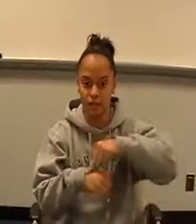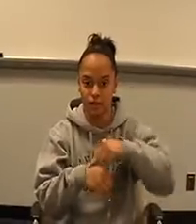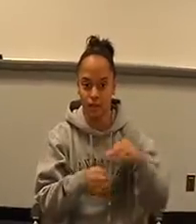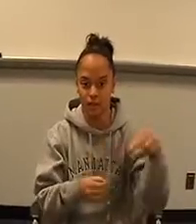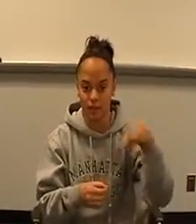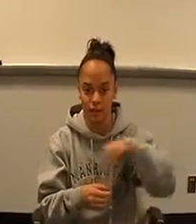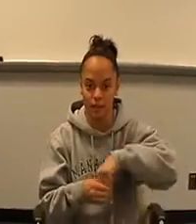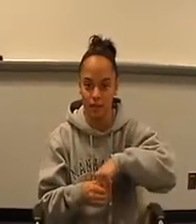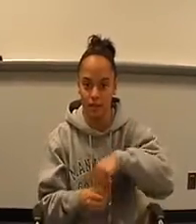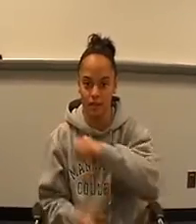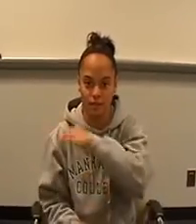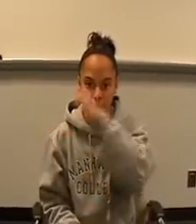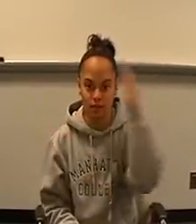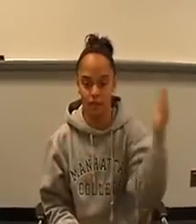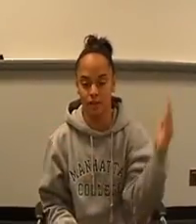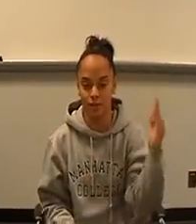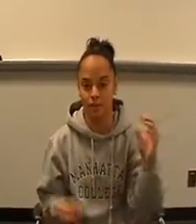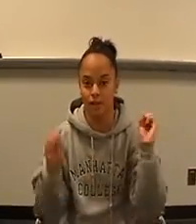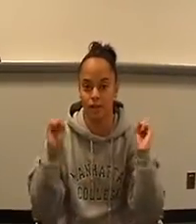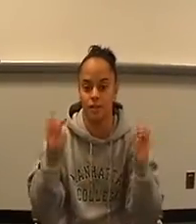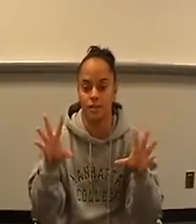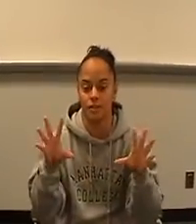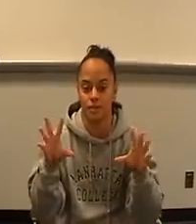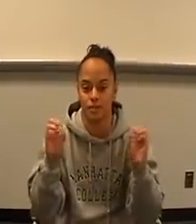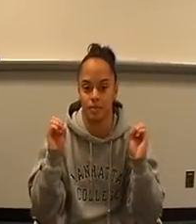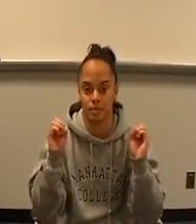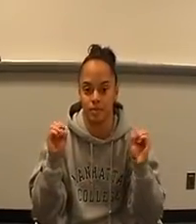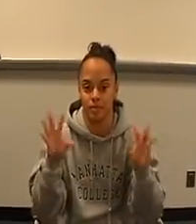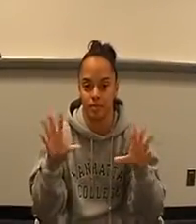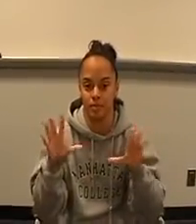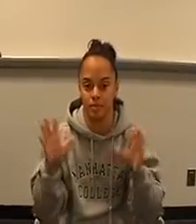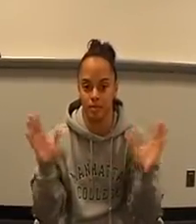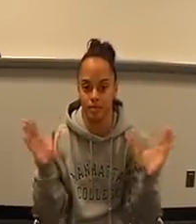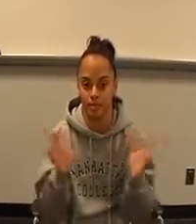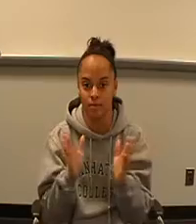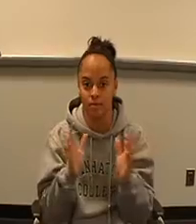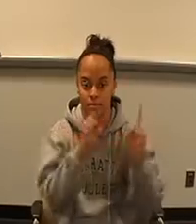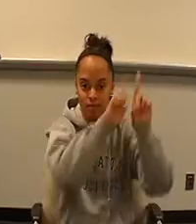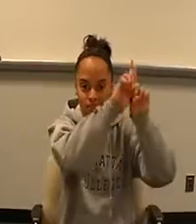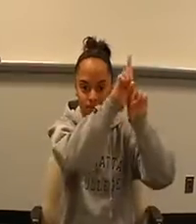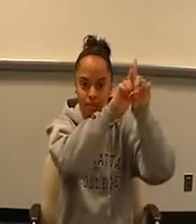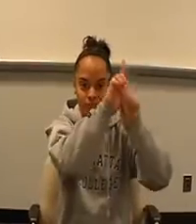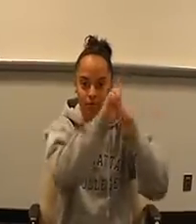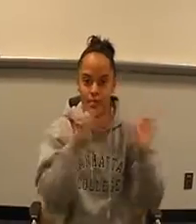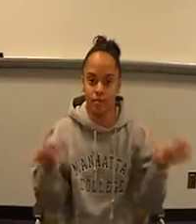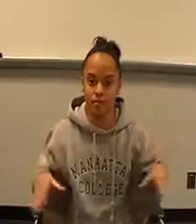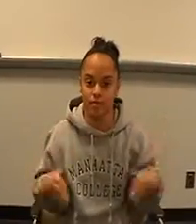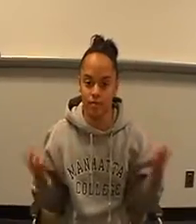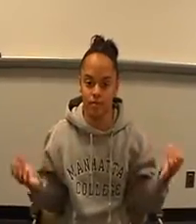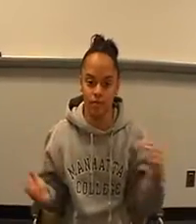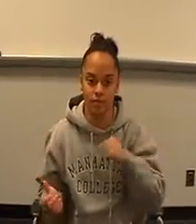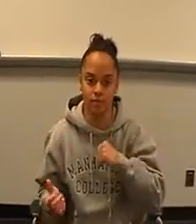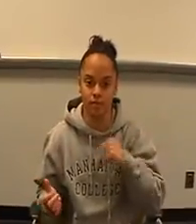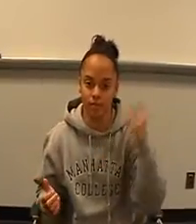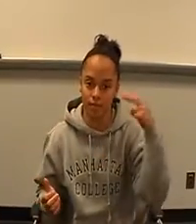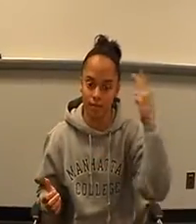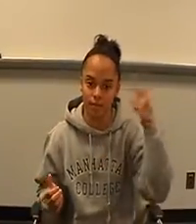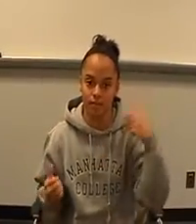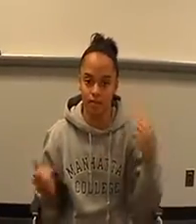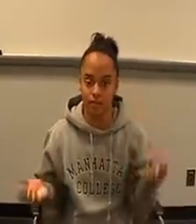diamond in the sky. Twinkle twinkle little star how I wonder